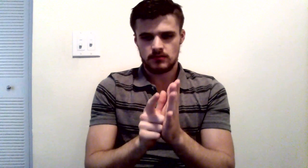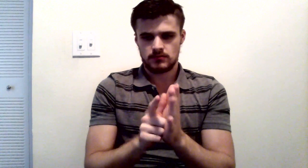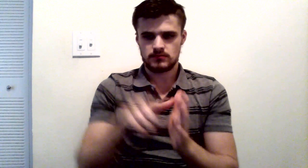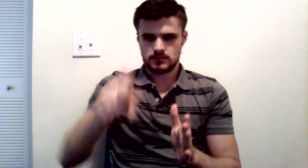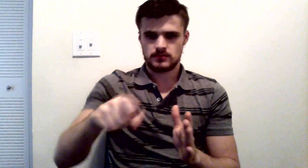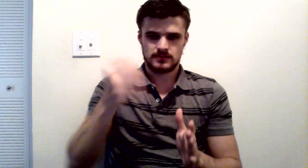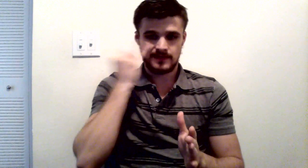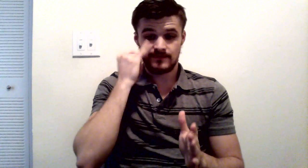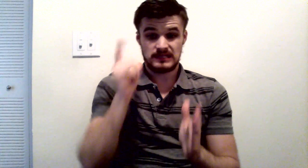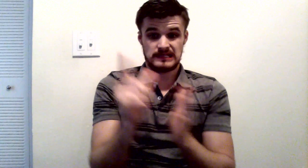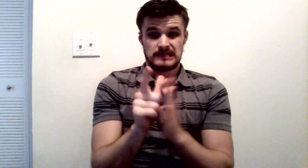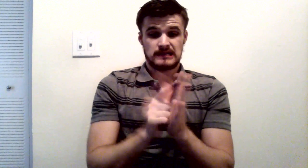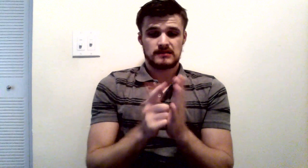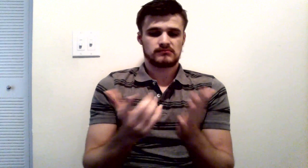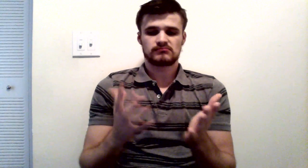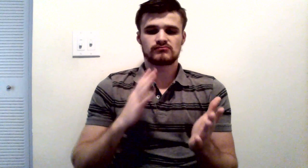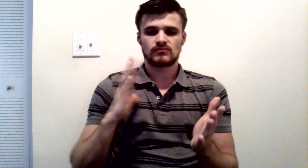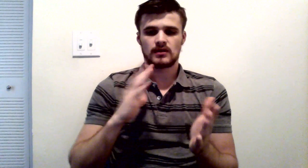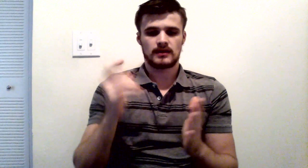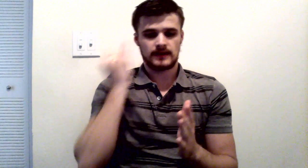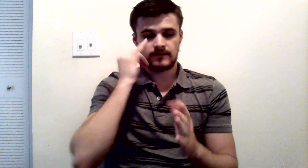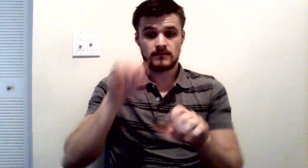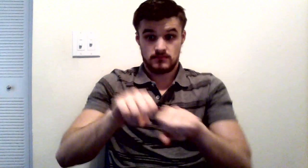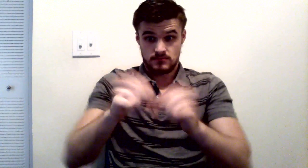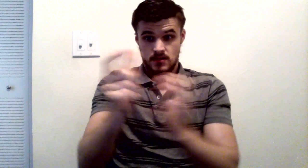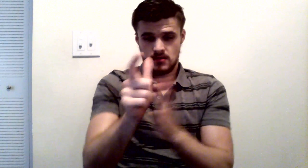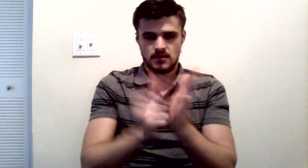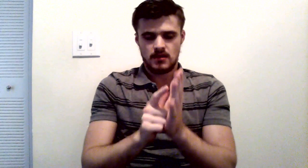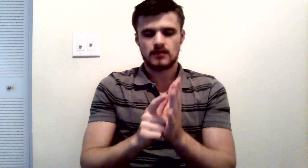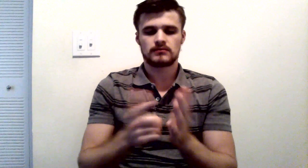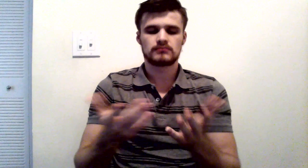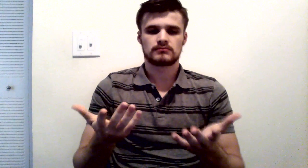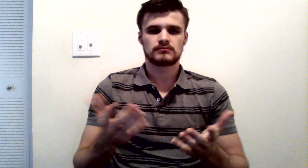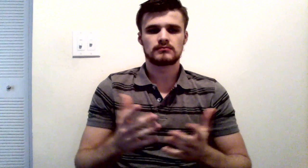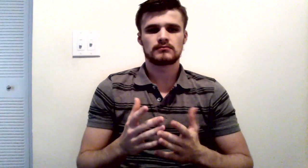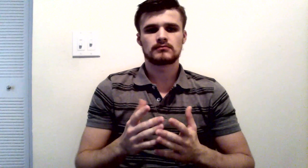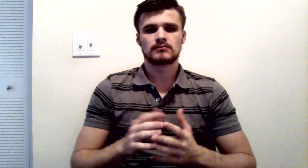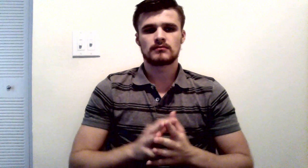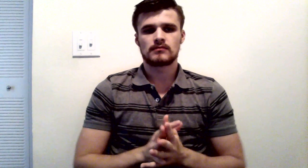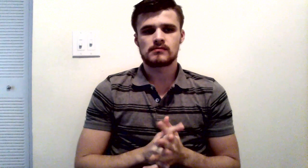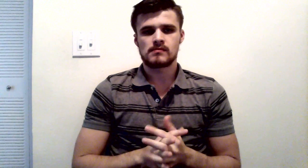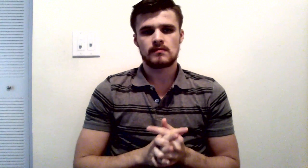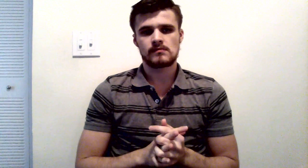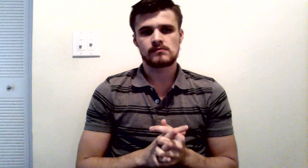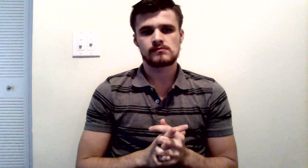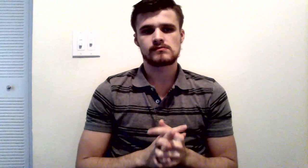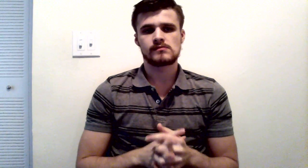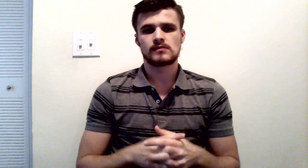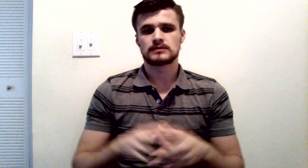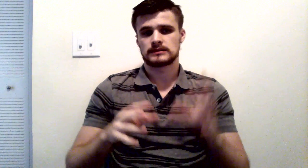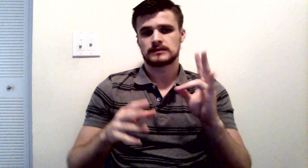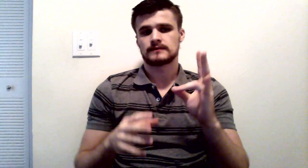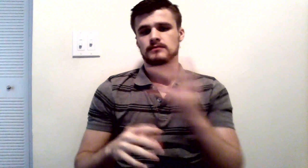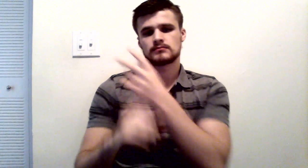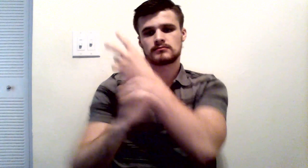illegal after its commission. And punishment is the crime. There must be a punishment. If there